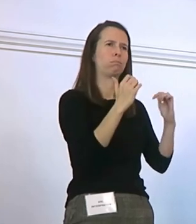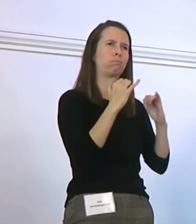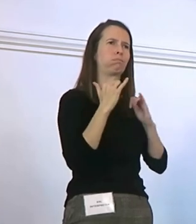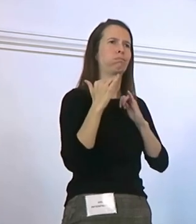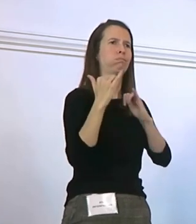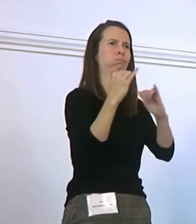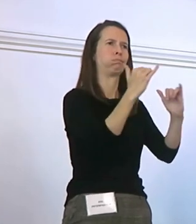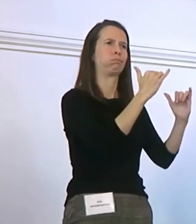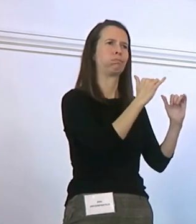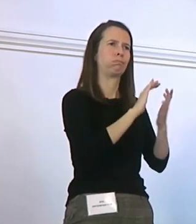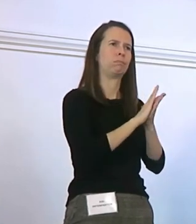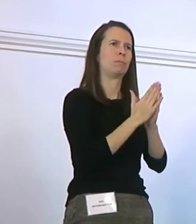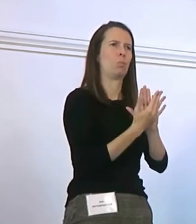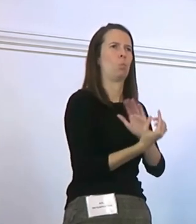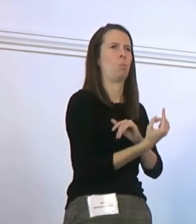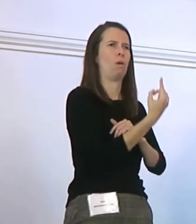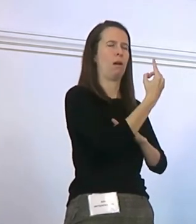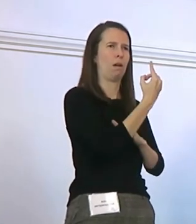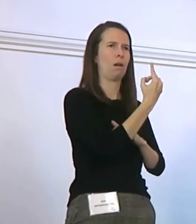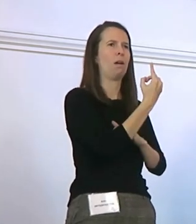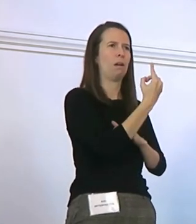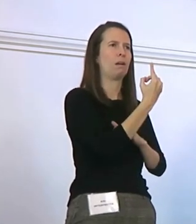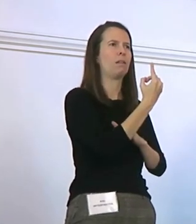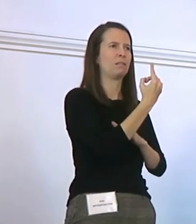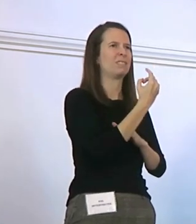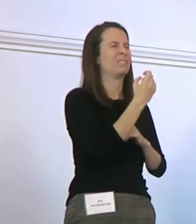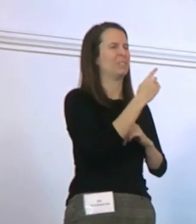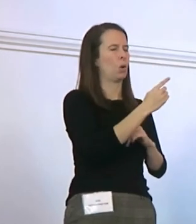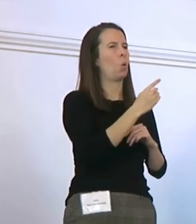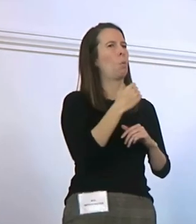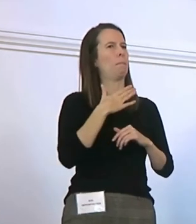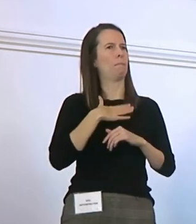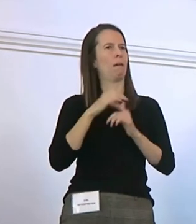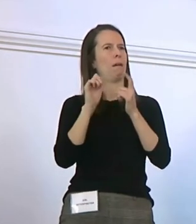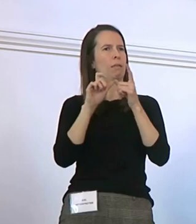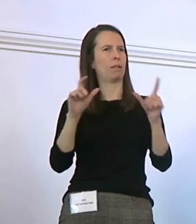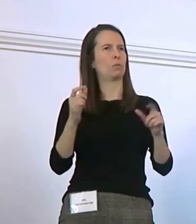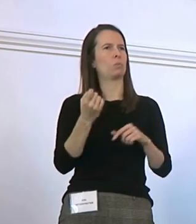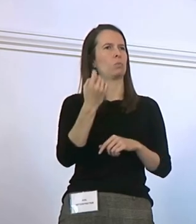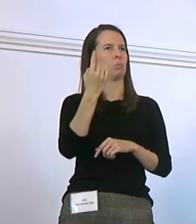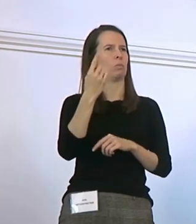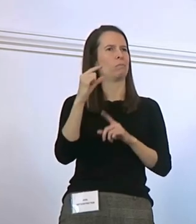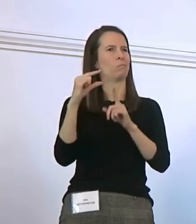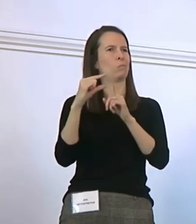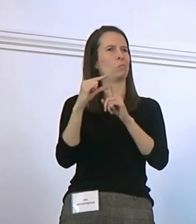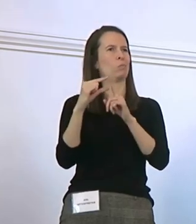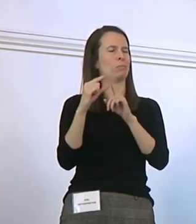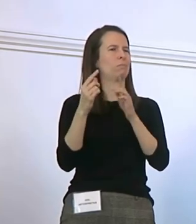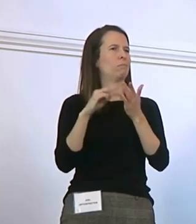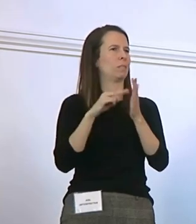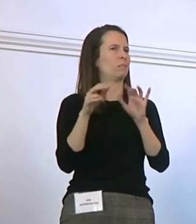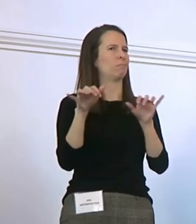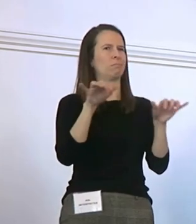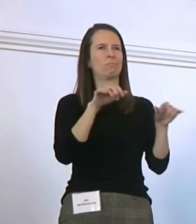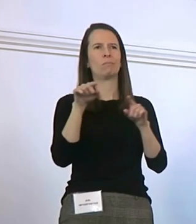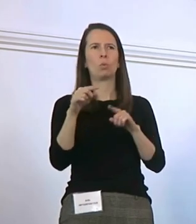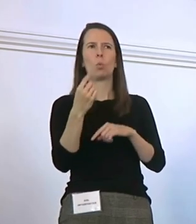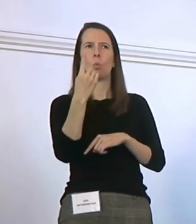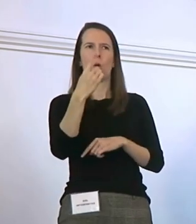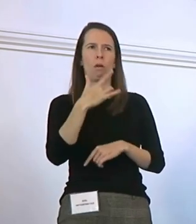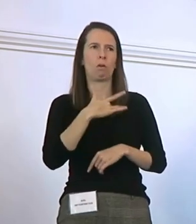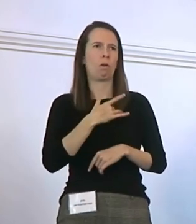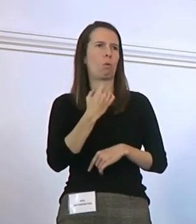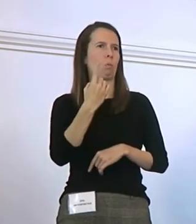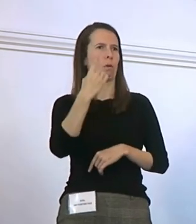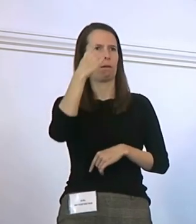a part of who you are. Nutsamot. Nutsamot. I'm squallowing your one heart and one mind. I